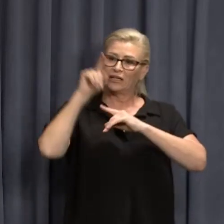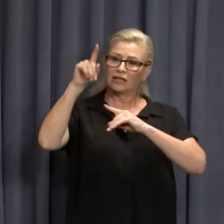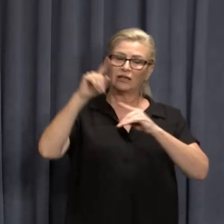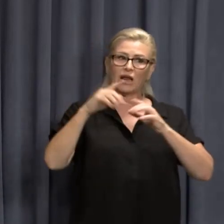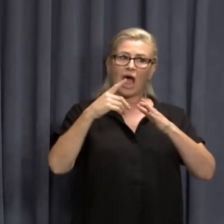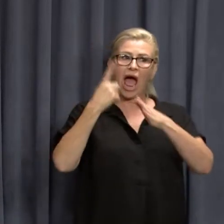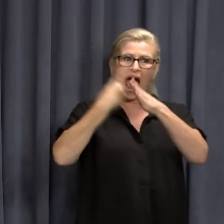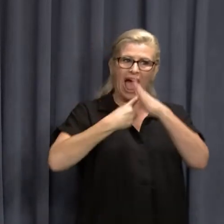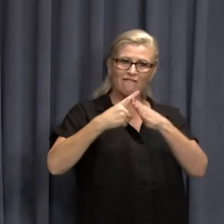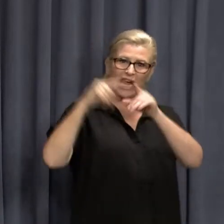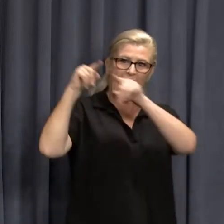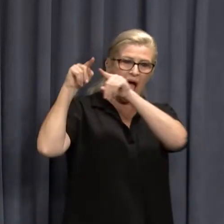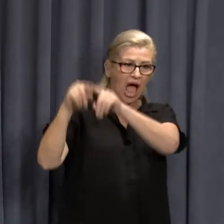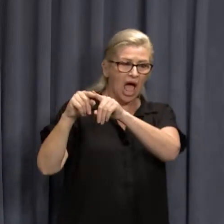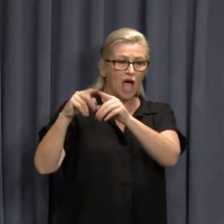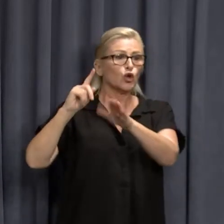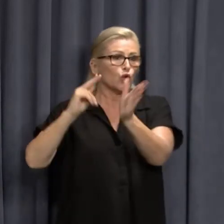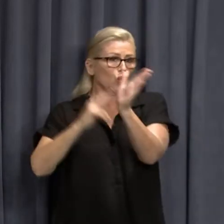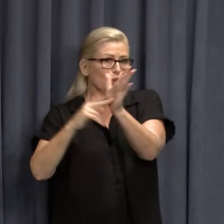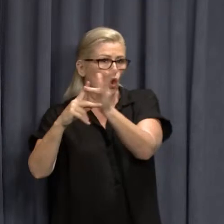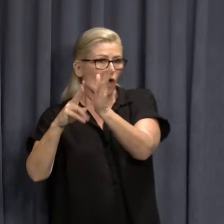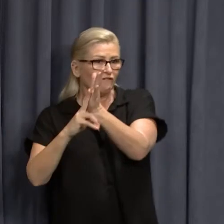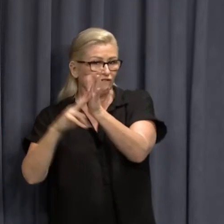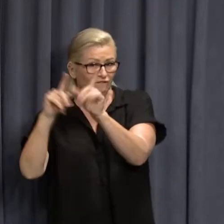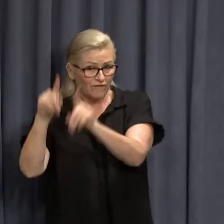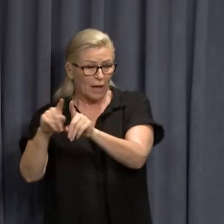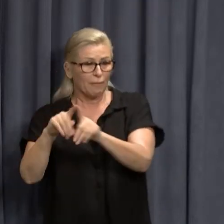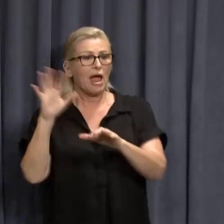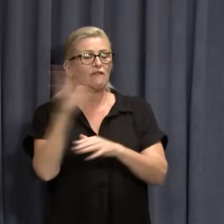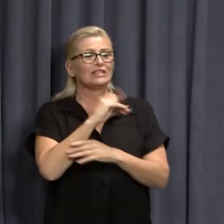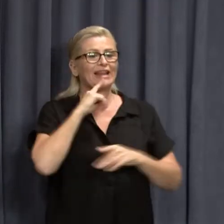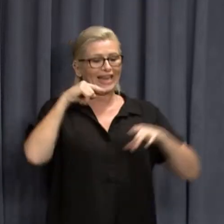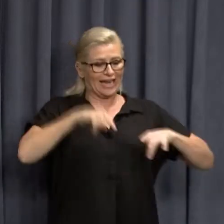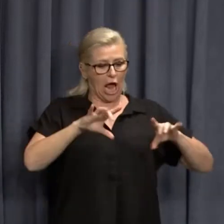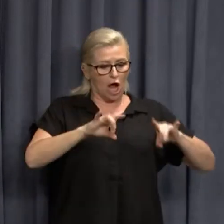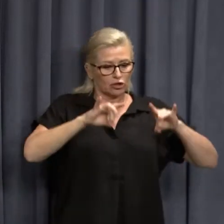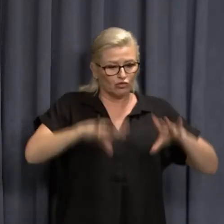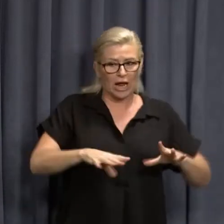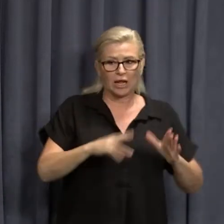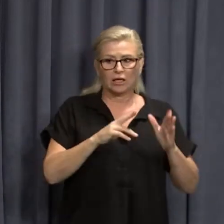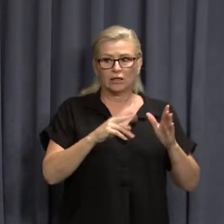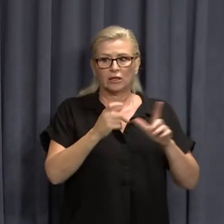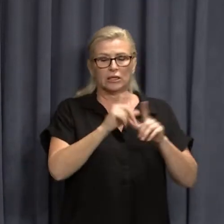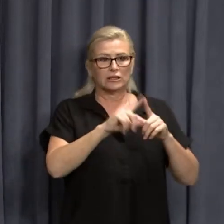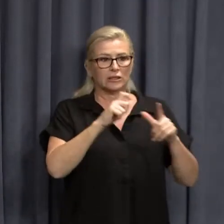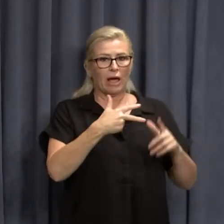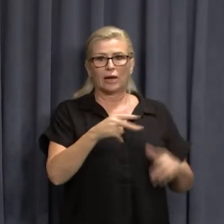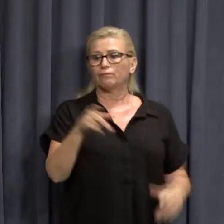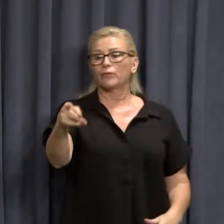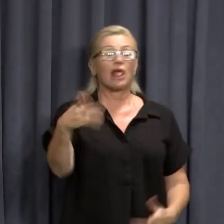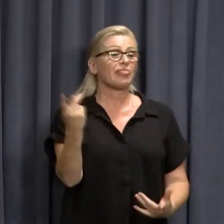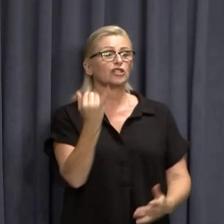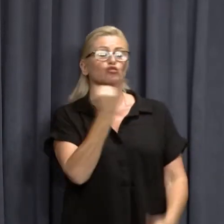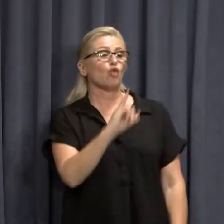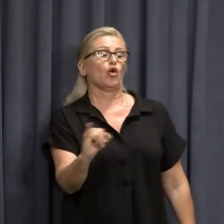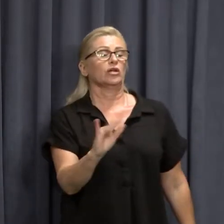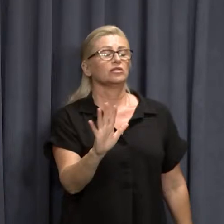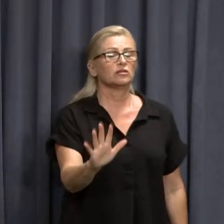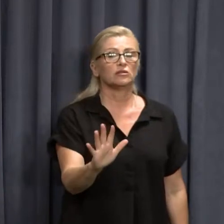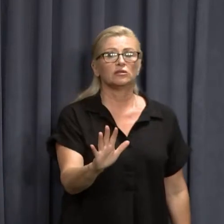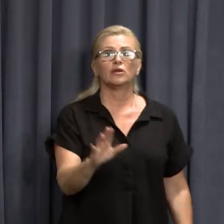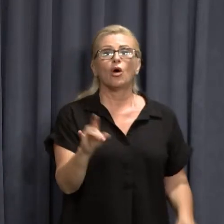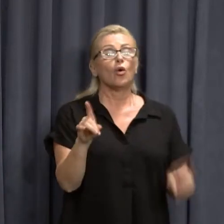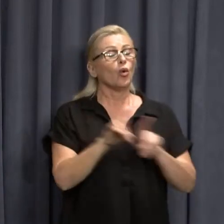late November, but the first advice we have is December 8. But that's just wrong. And then also the Victorian government